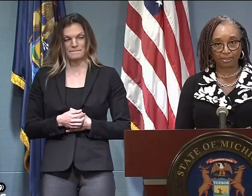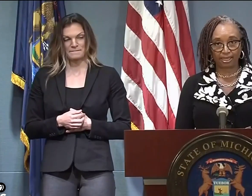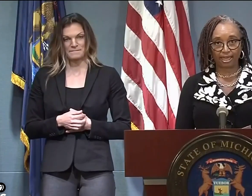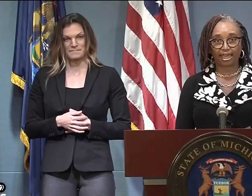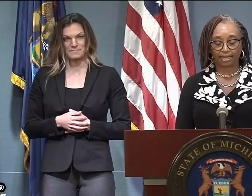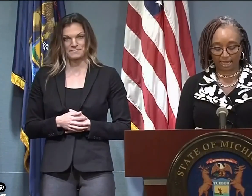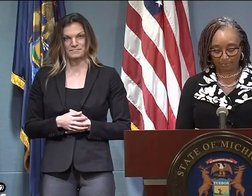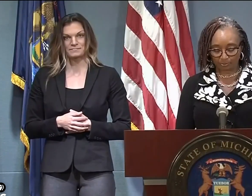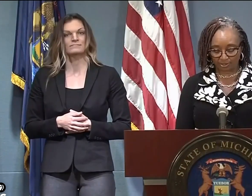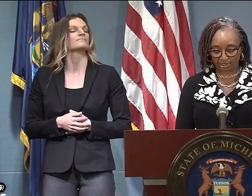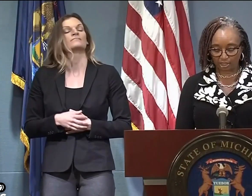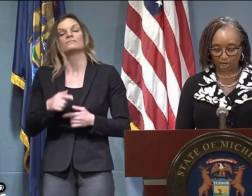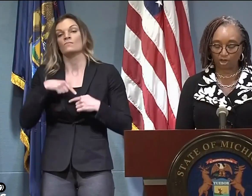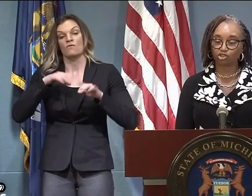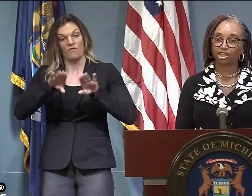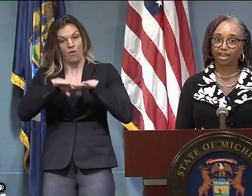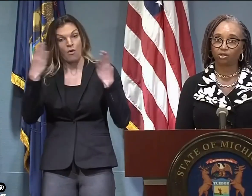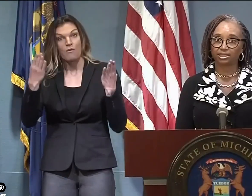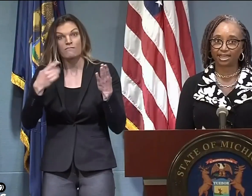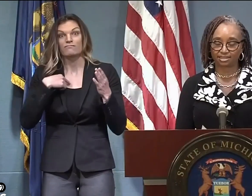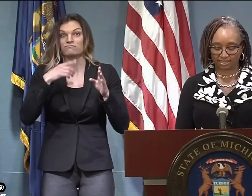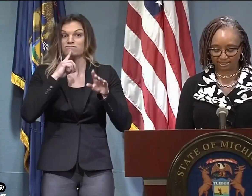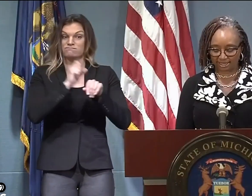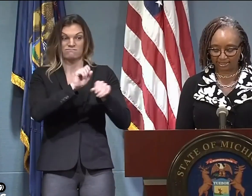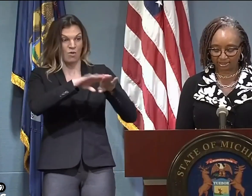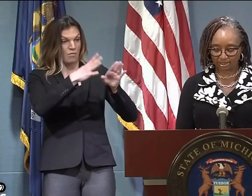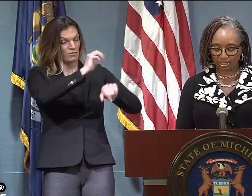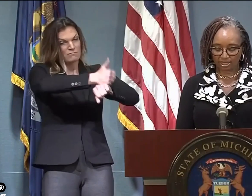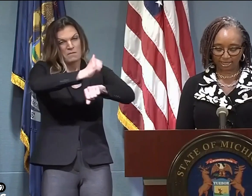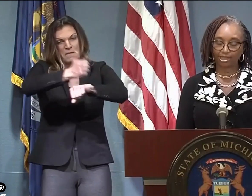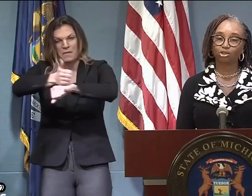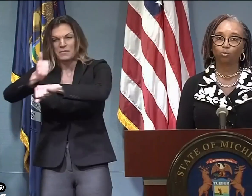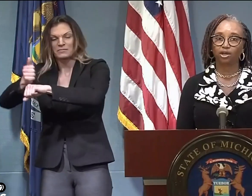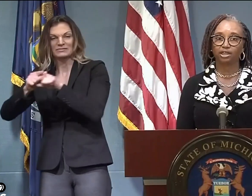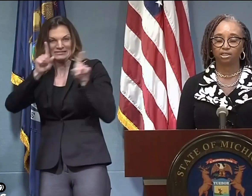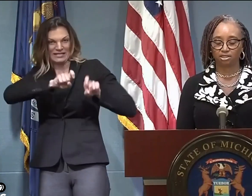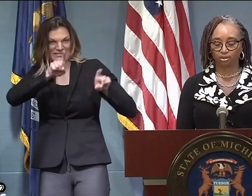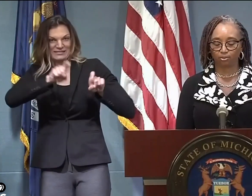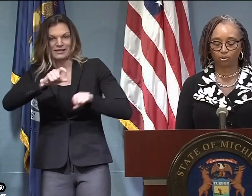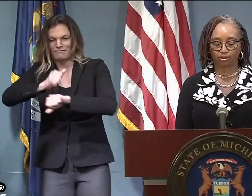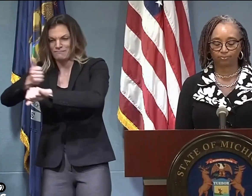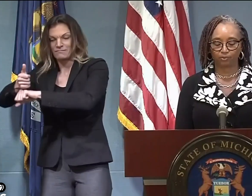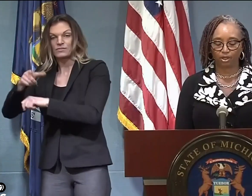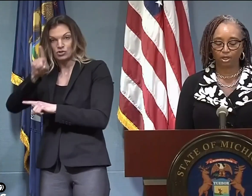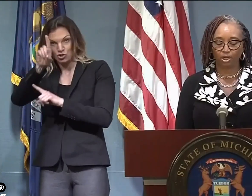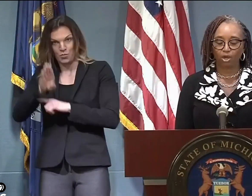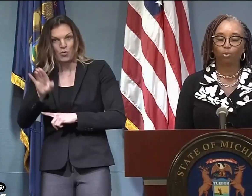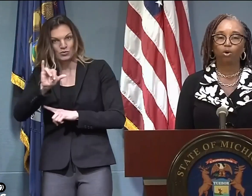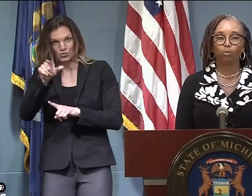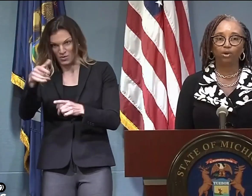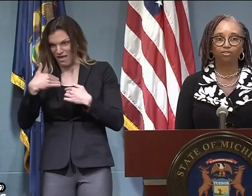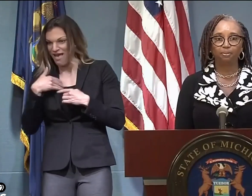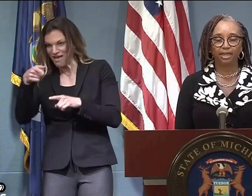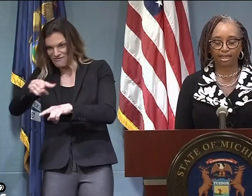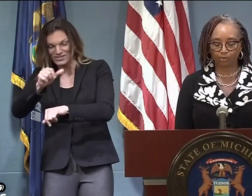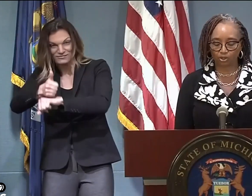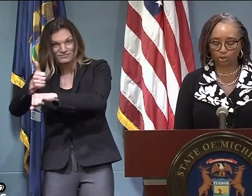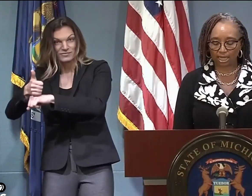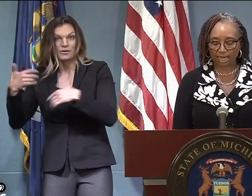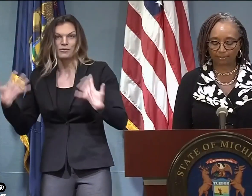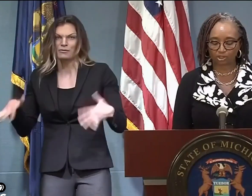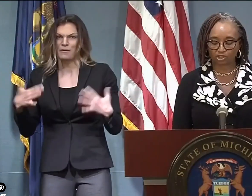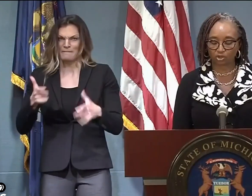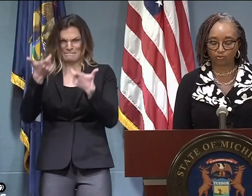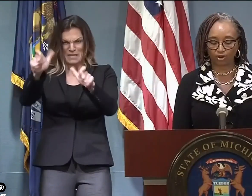and that includes opening and operating large-scale testing sites like the one in Dearborn.